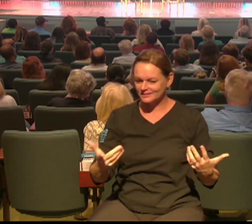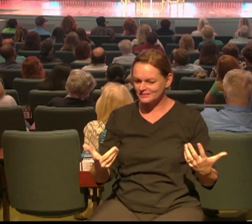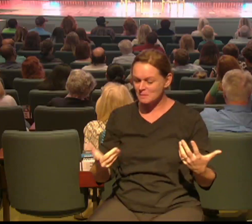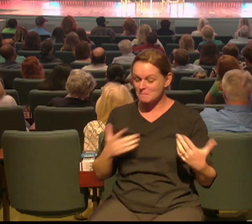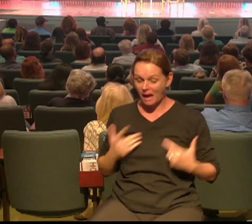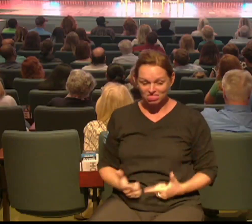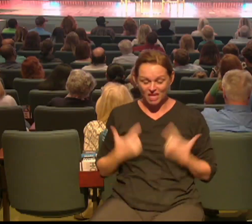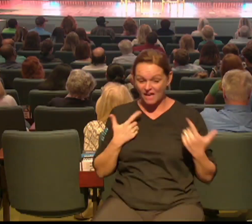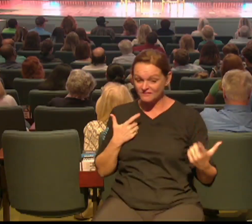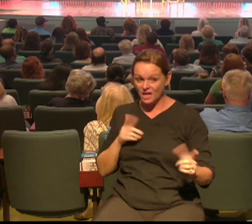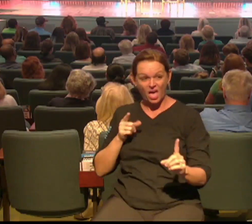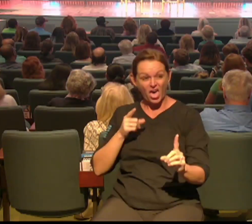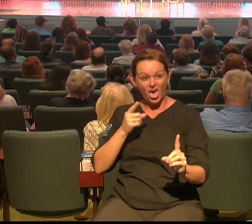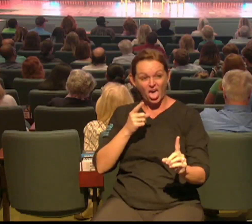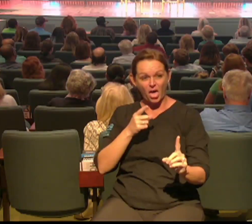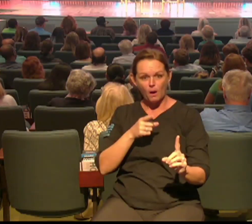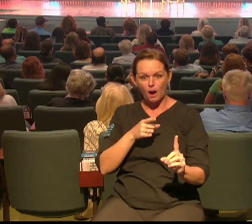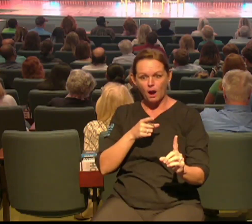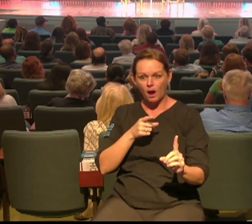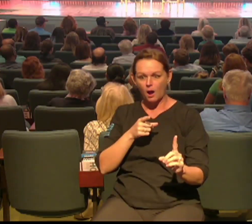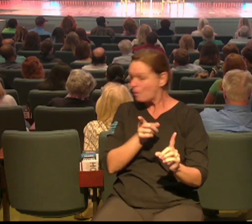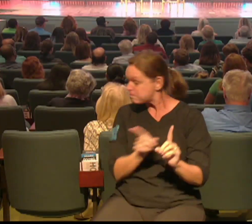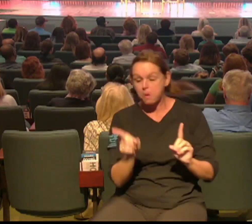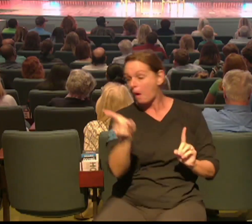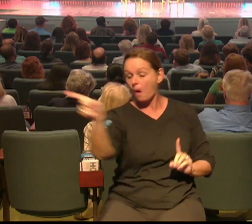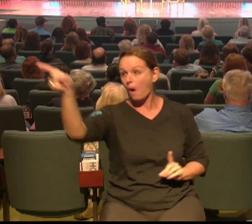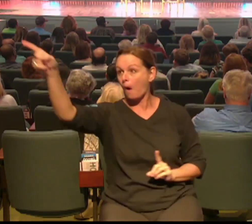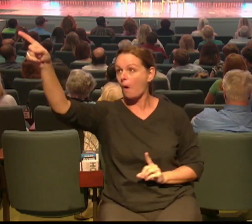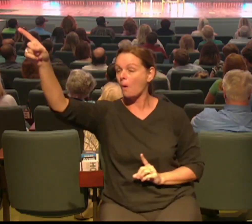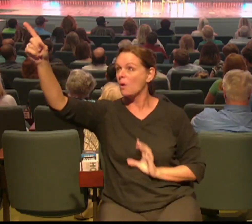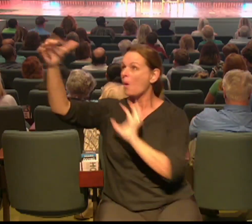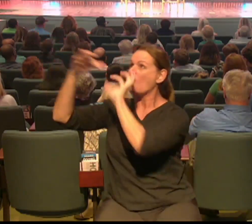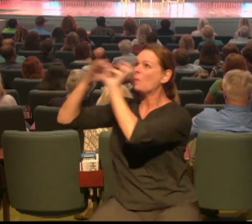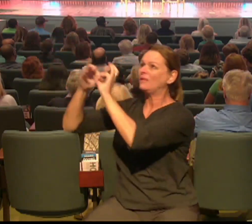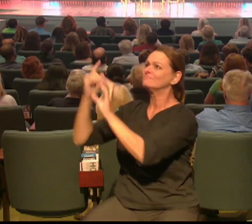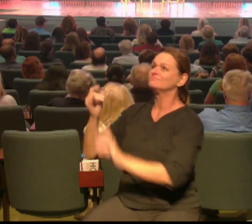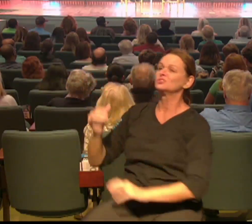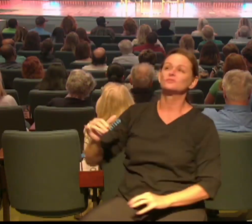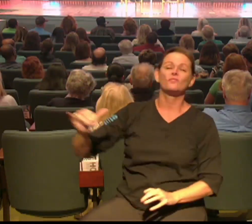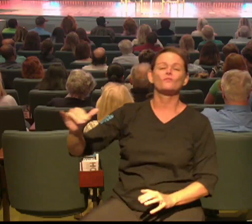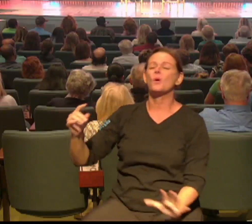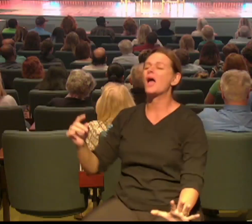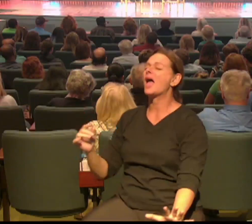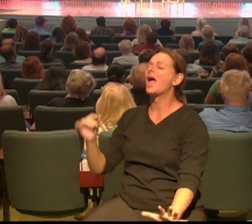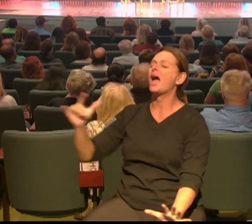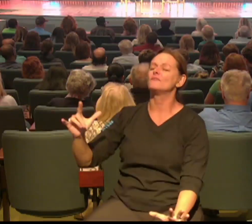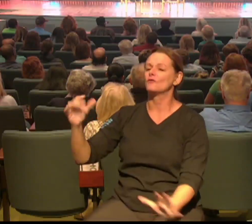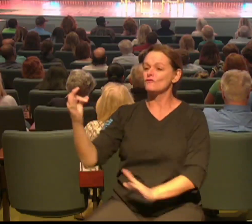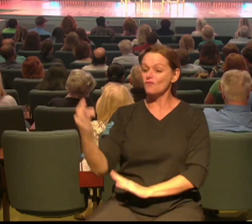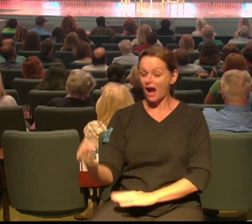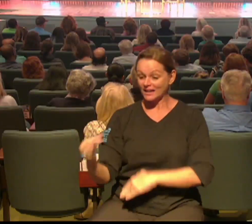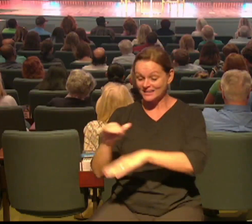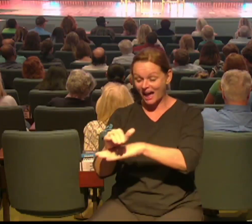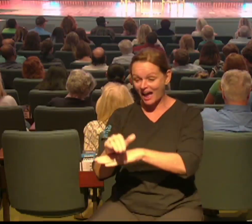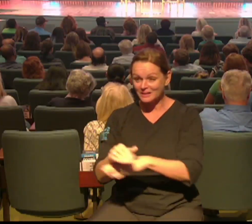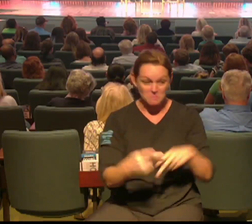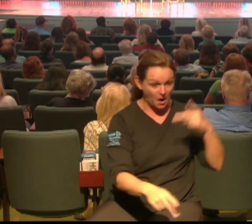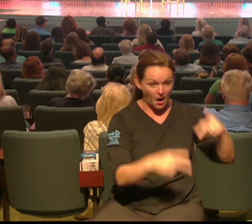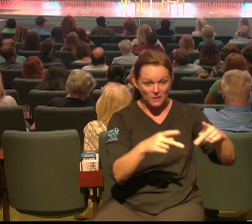life radically changed. It changed where I would spend eternity and it changed where I would spend my Friday nights through high school and college. It changed my